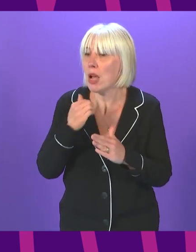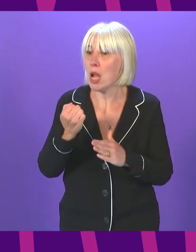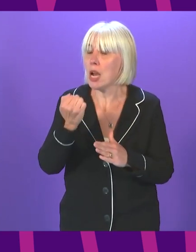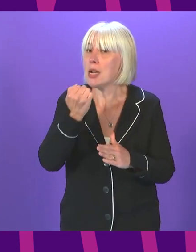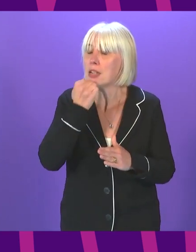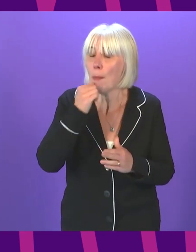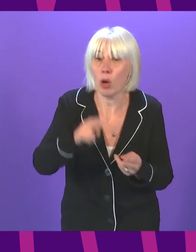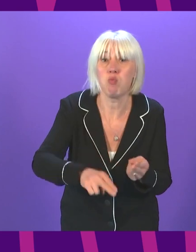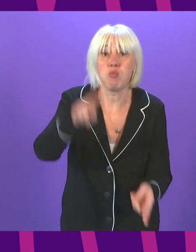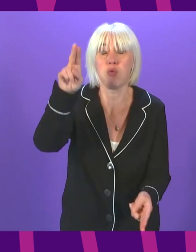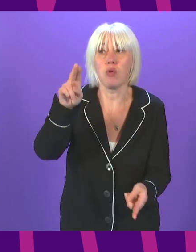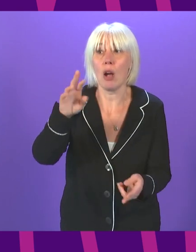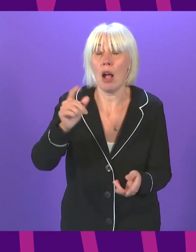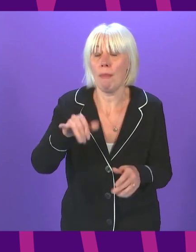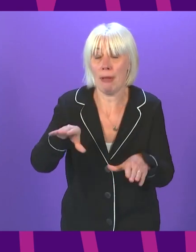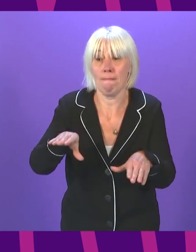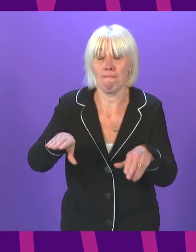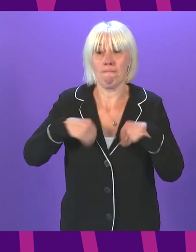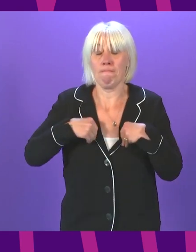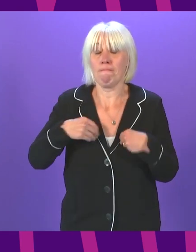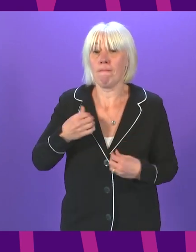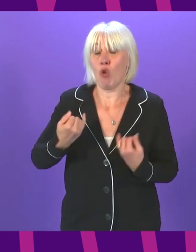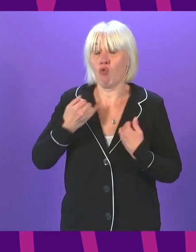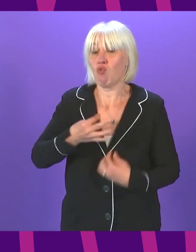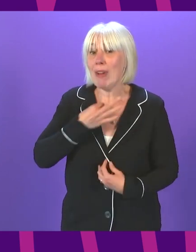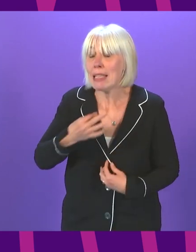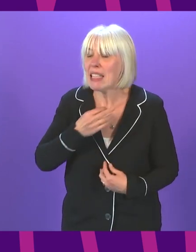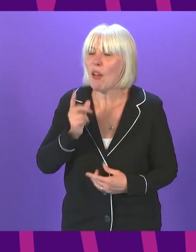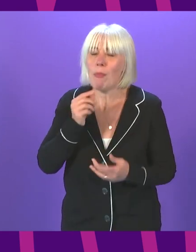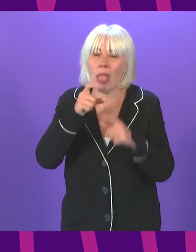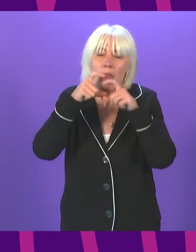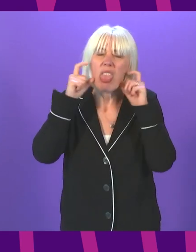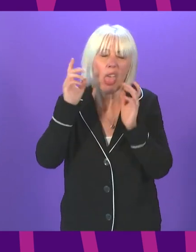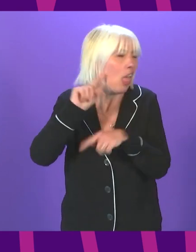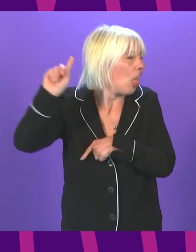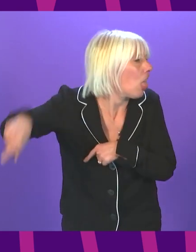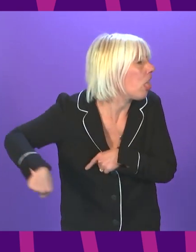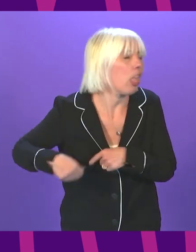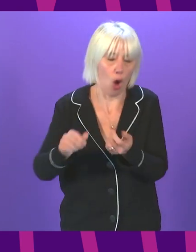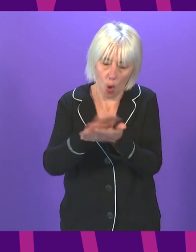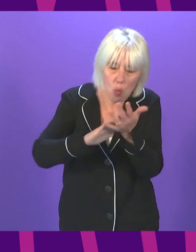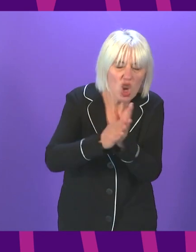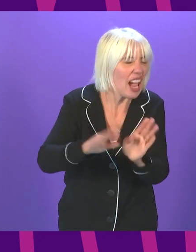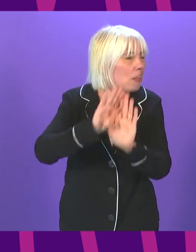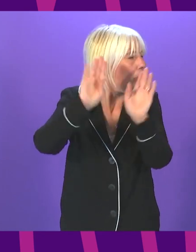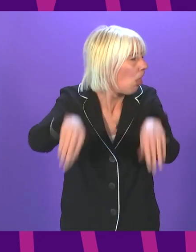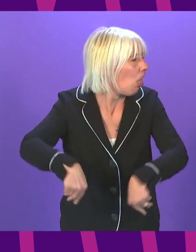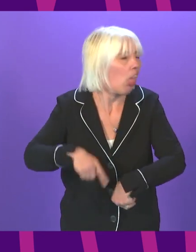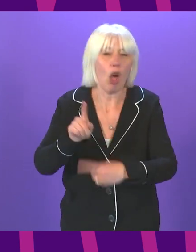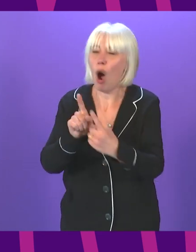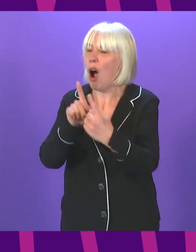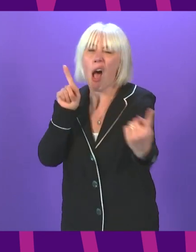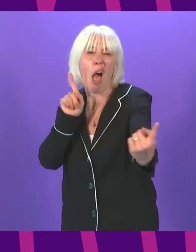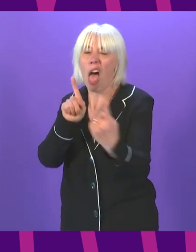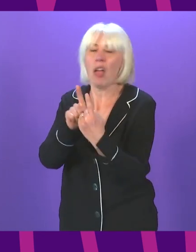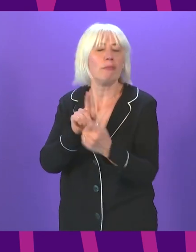high, they could be put at risk by people not wearing face coverings or not washing their hands or not trying to keep a safe distance. That should be a reminder